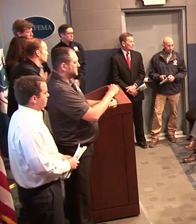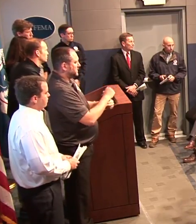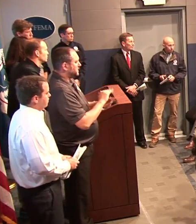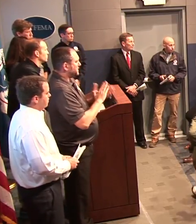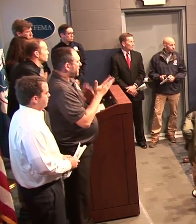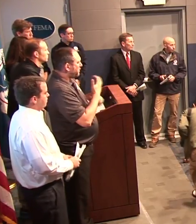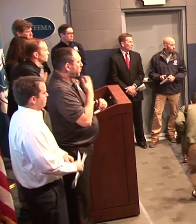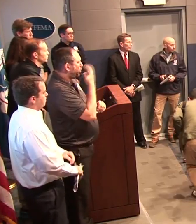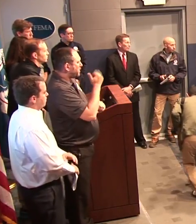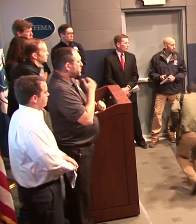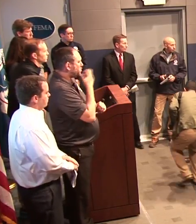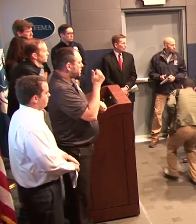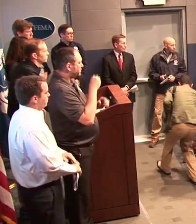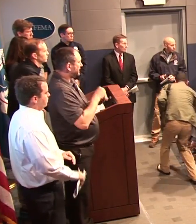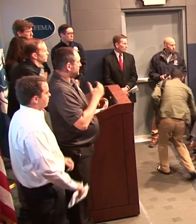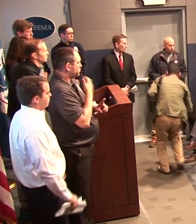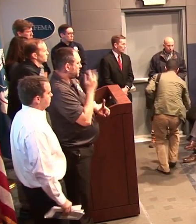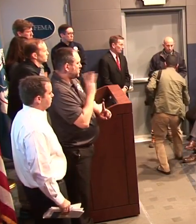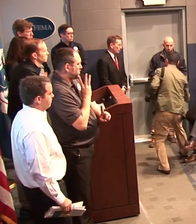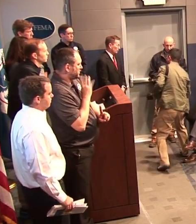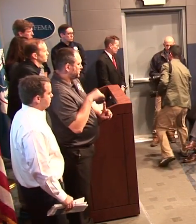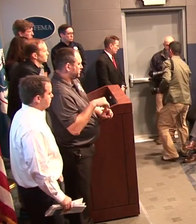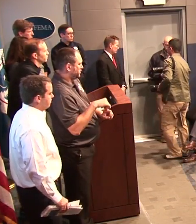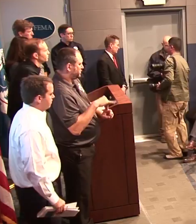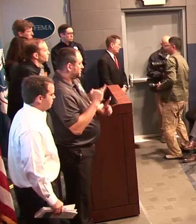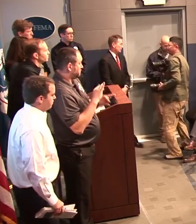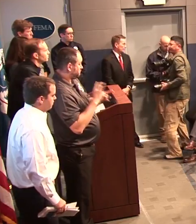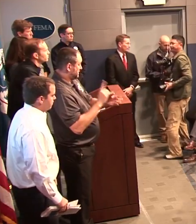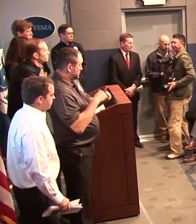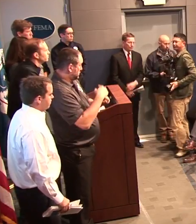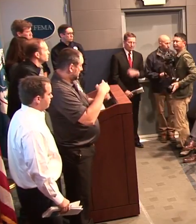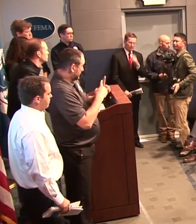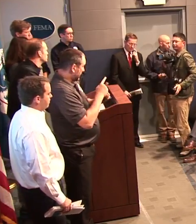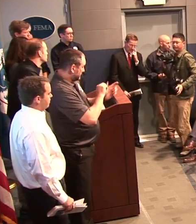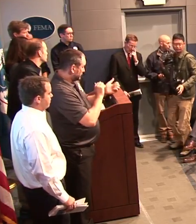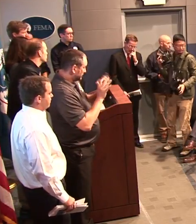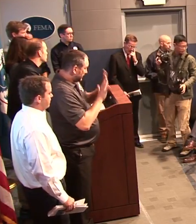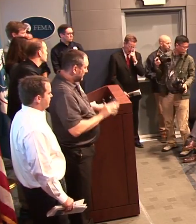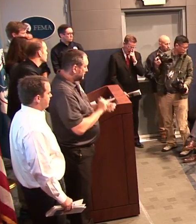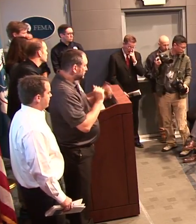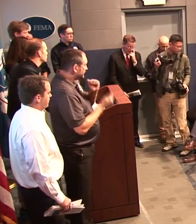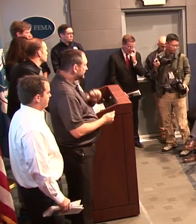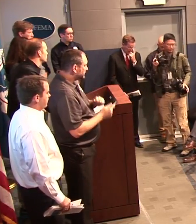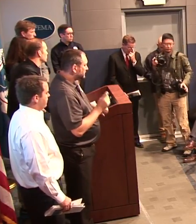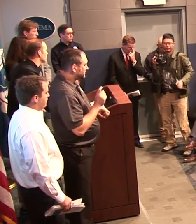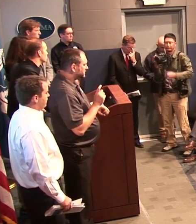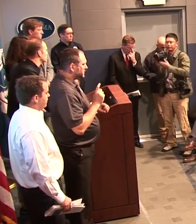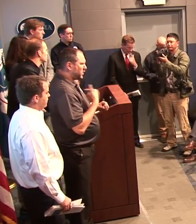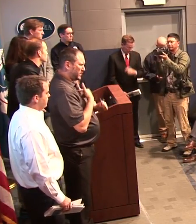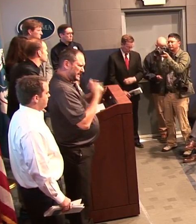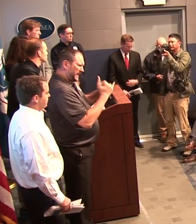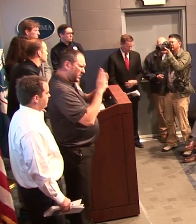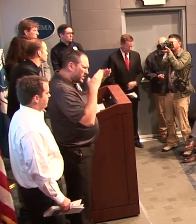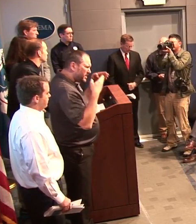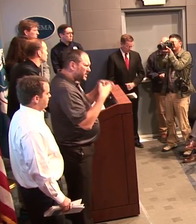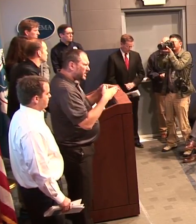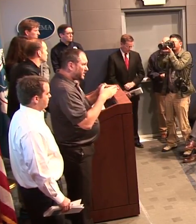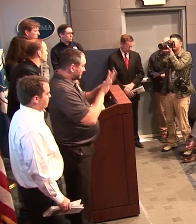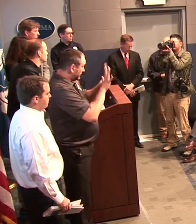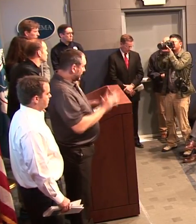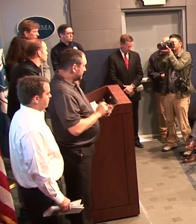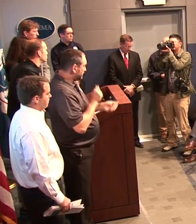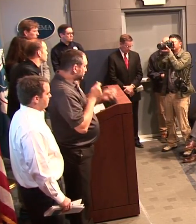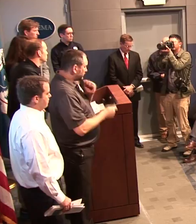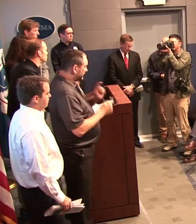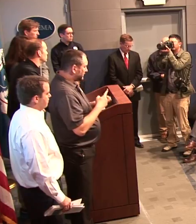linked to climate change. The Department of Defense has said that the U.S. must pay closer attention to climate change. As the head of the agency who